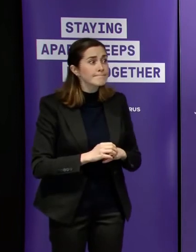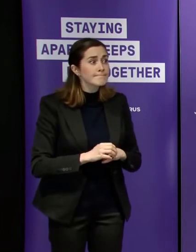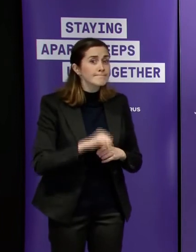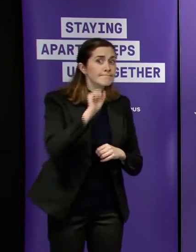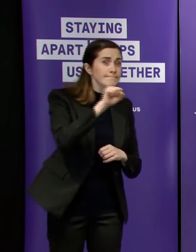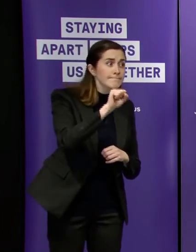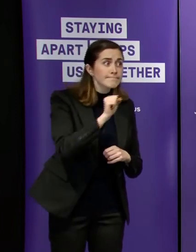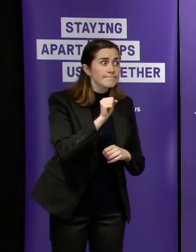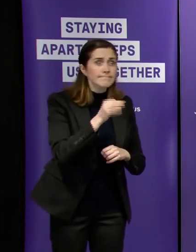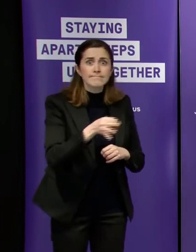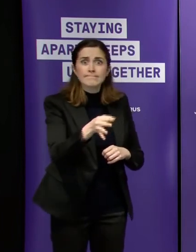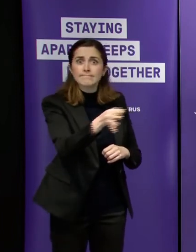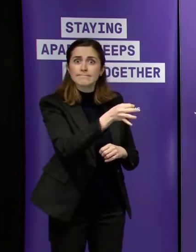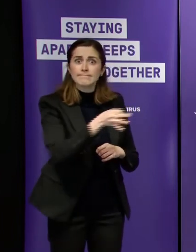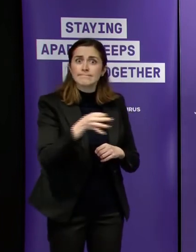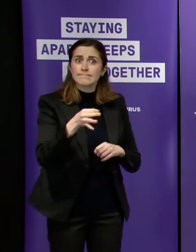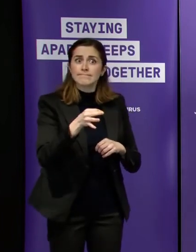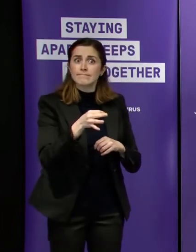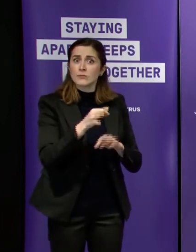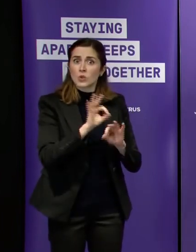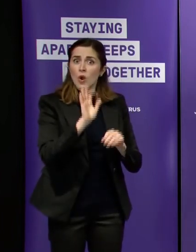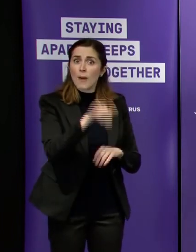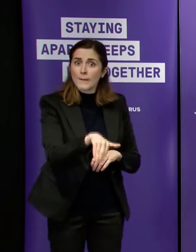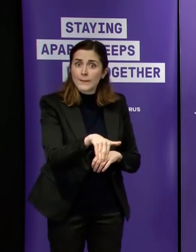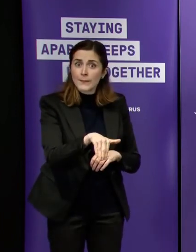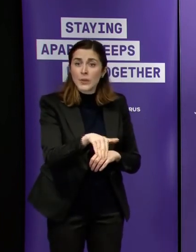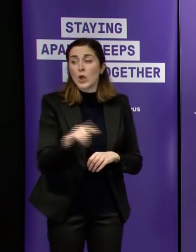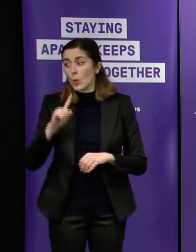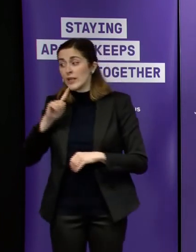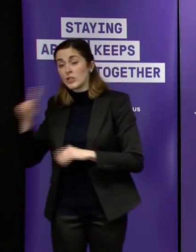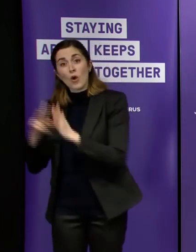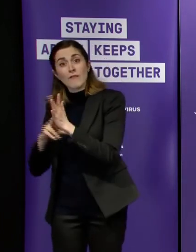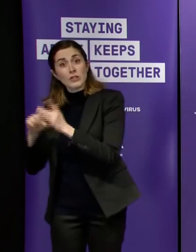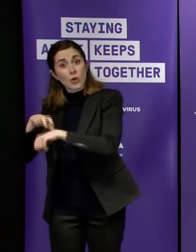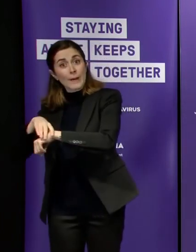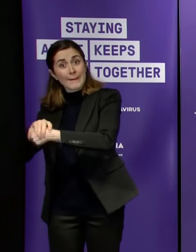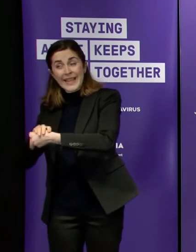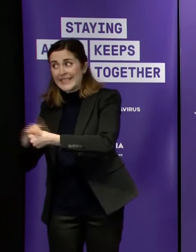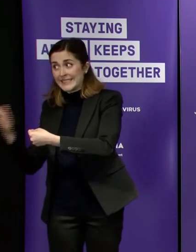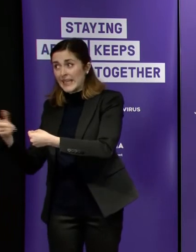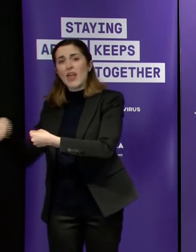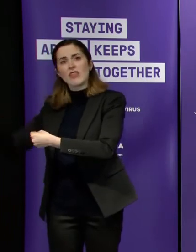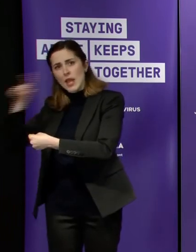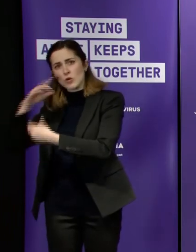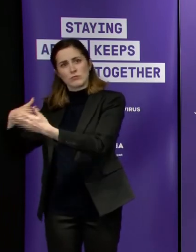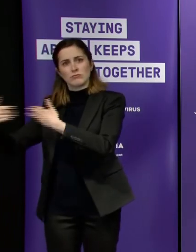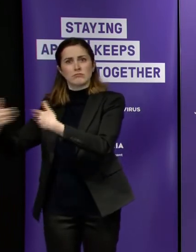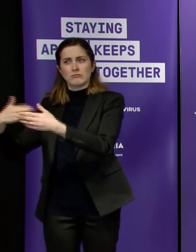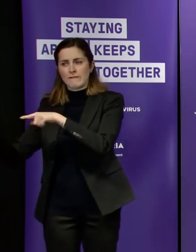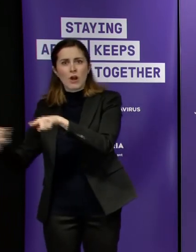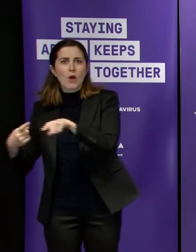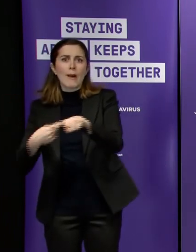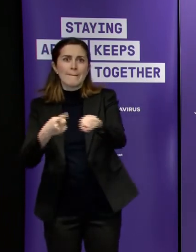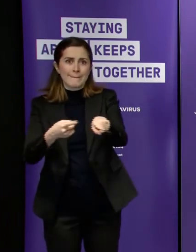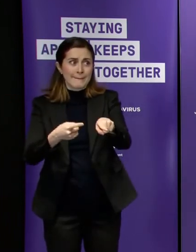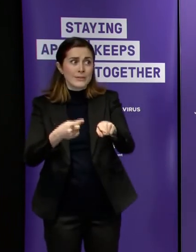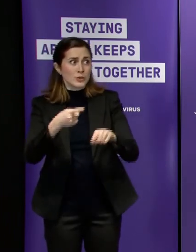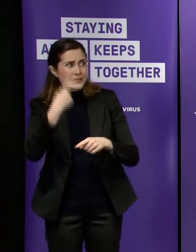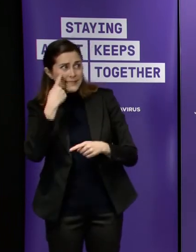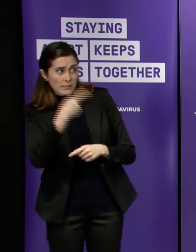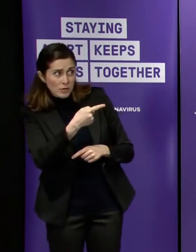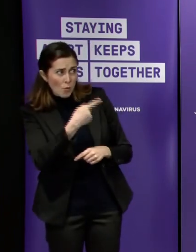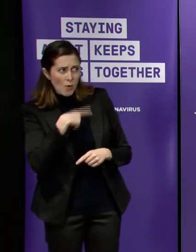victoria police it's their job to investigate and to determine whether people had a lawful excuse not to be at home and just as i